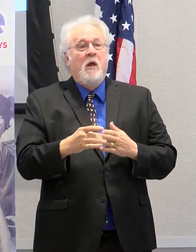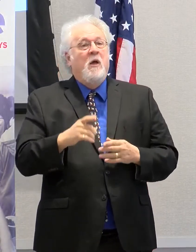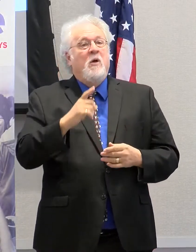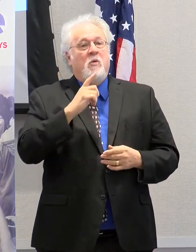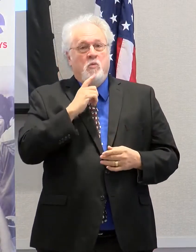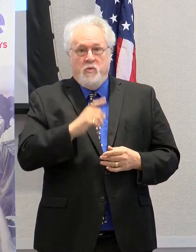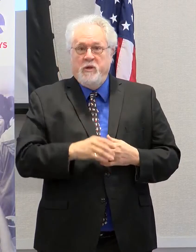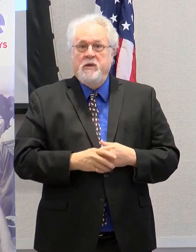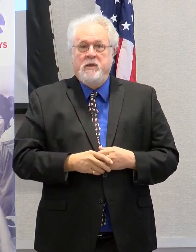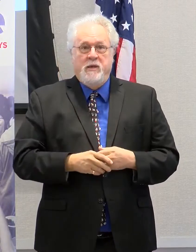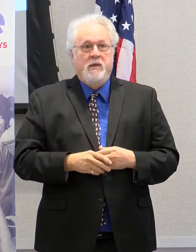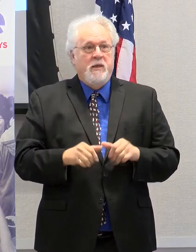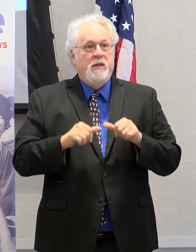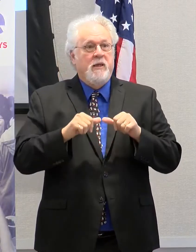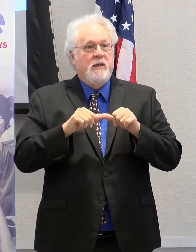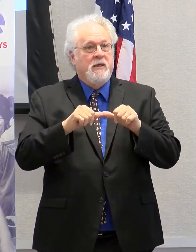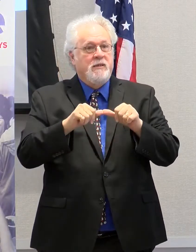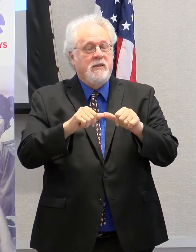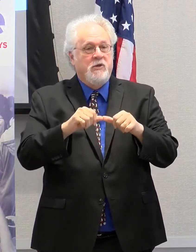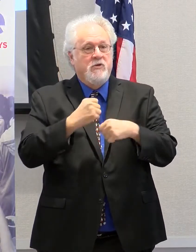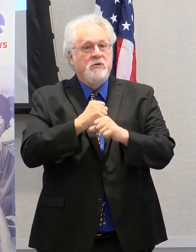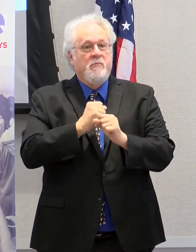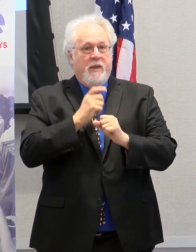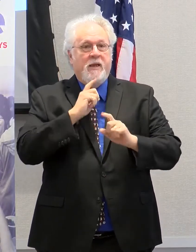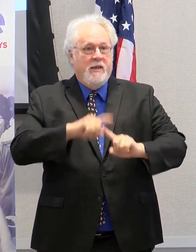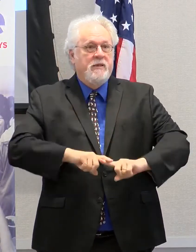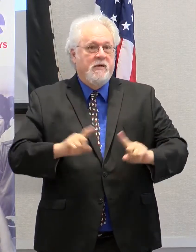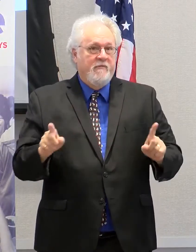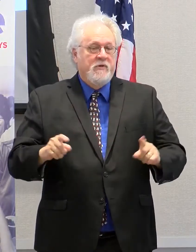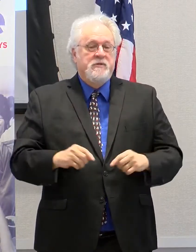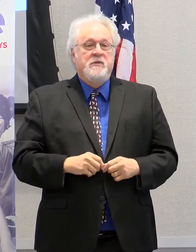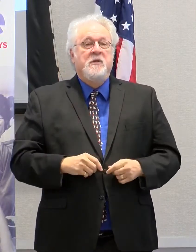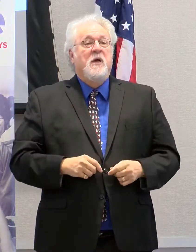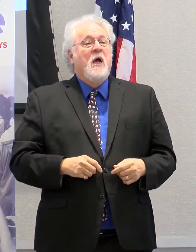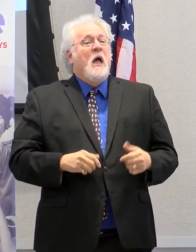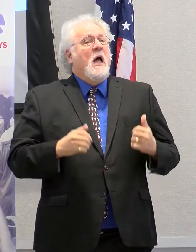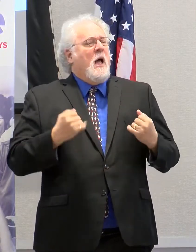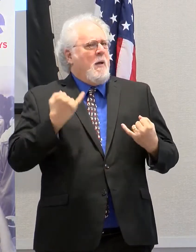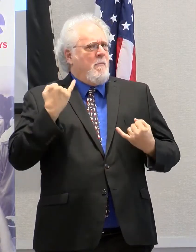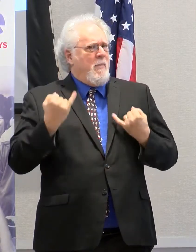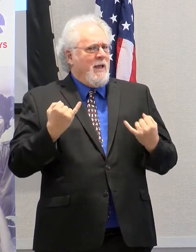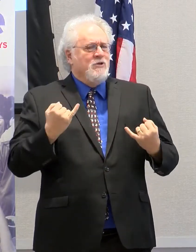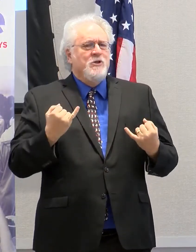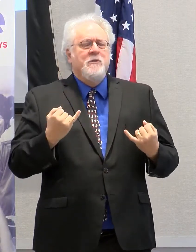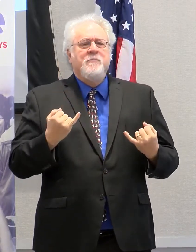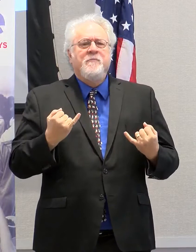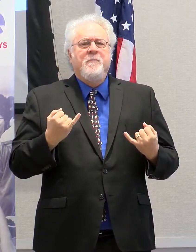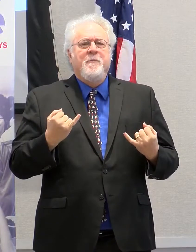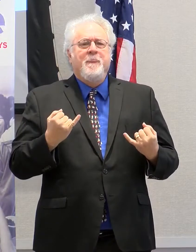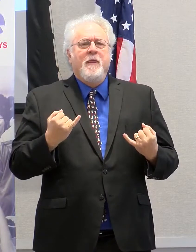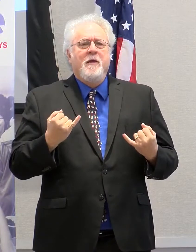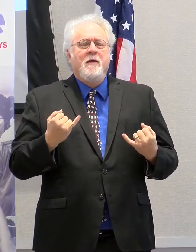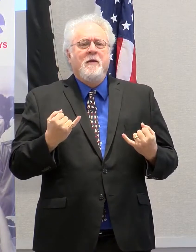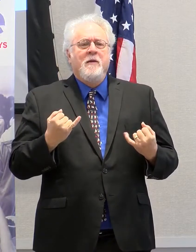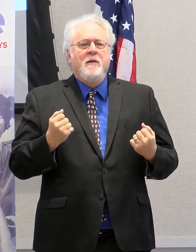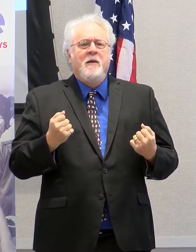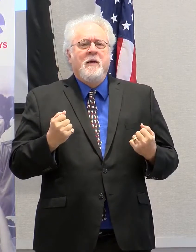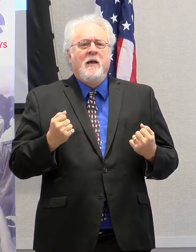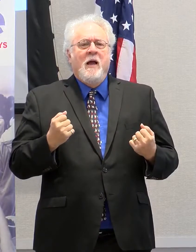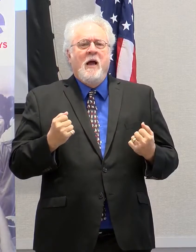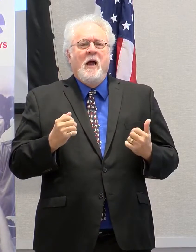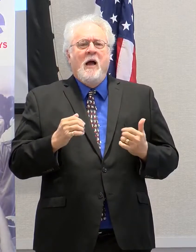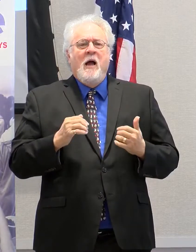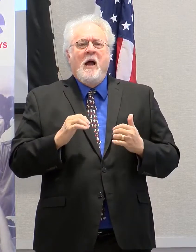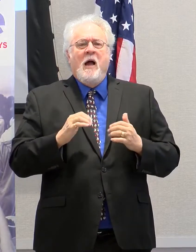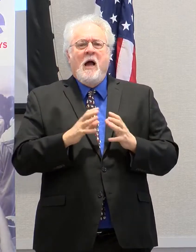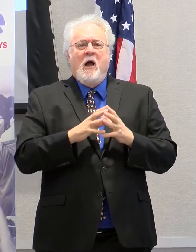continues to make a difference. You can imagine that the degree to